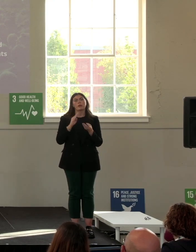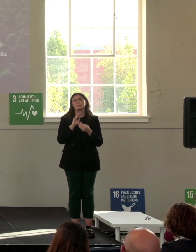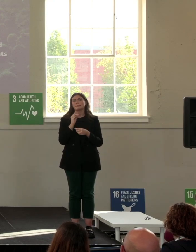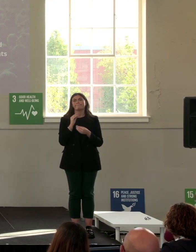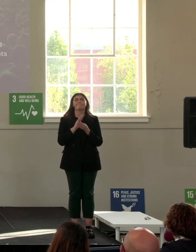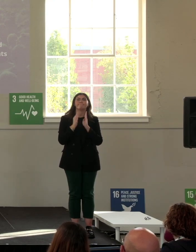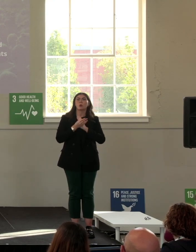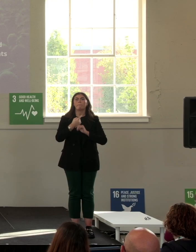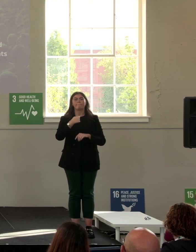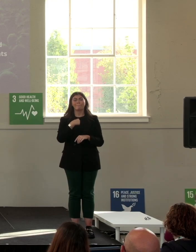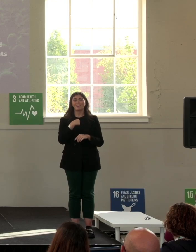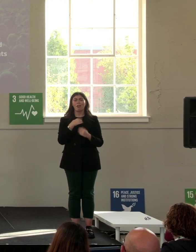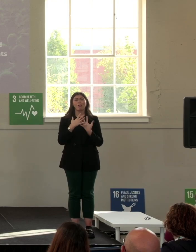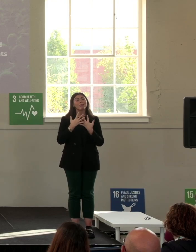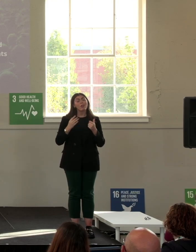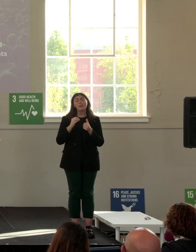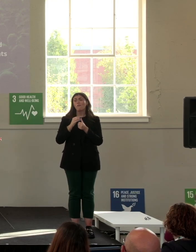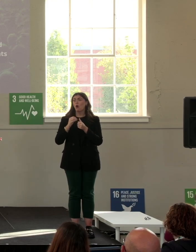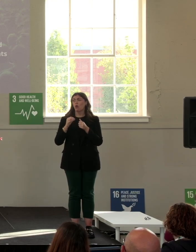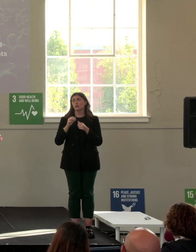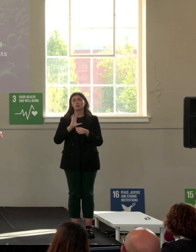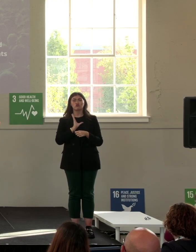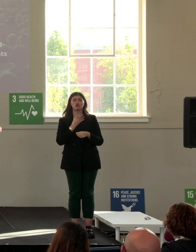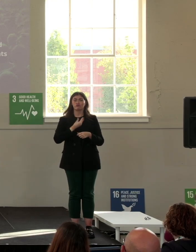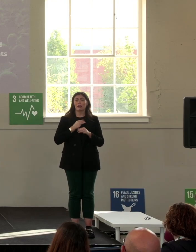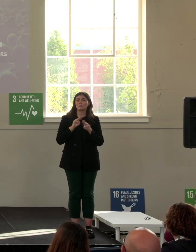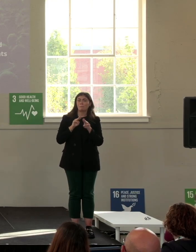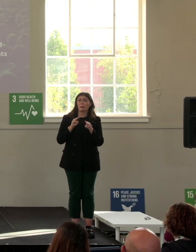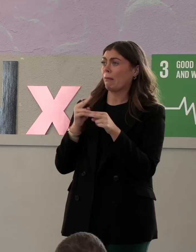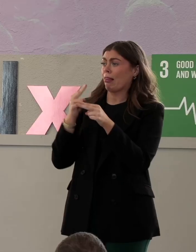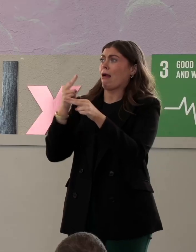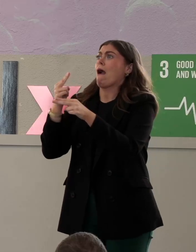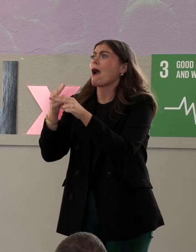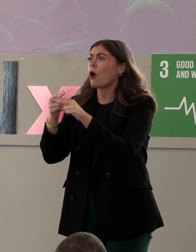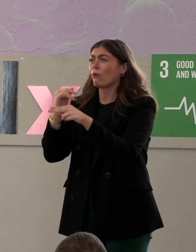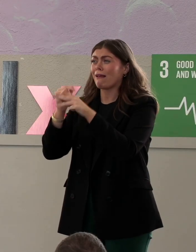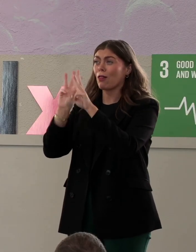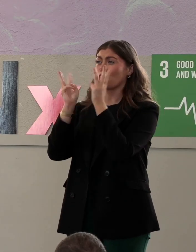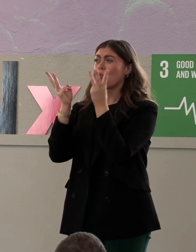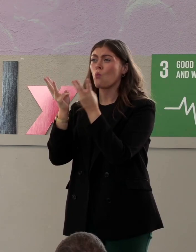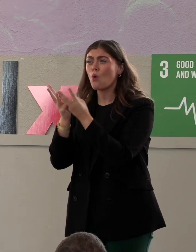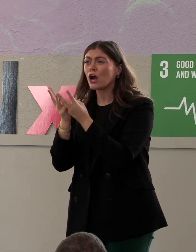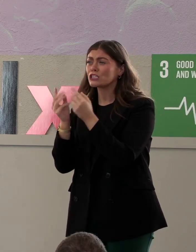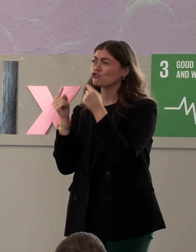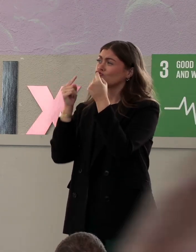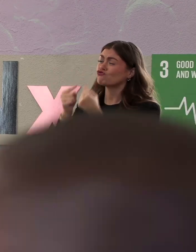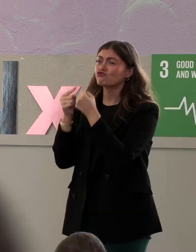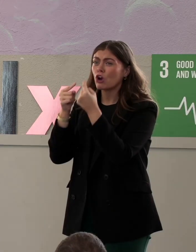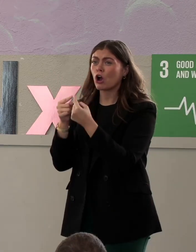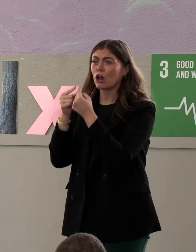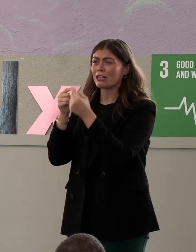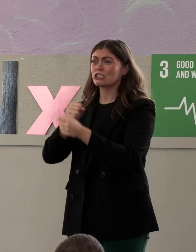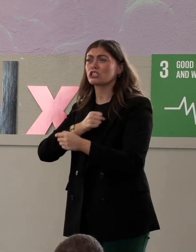There are loads of other trans people out there struggling, suffering. I'm just their